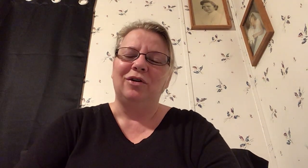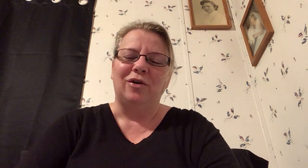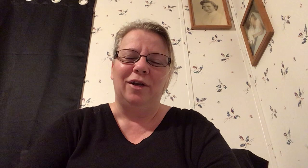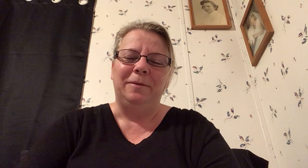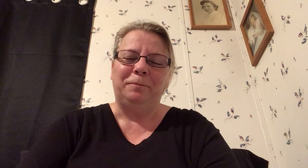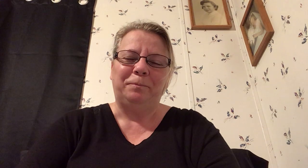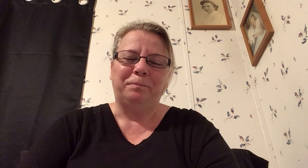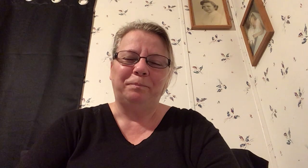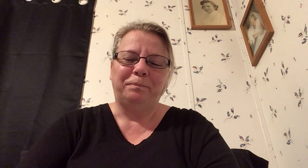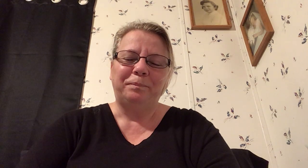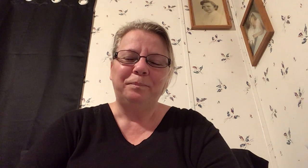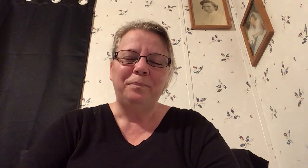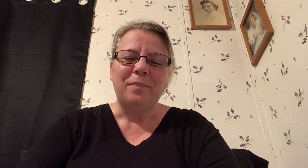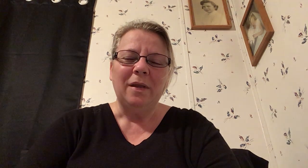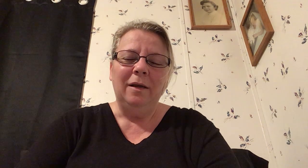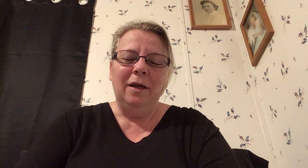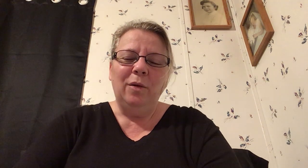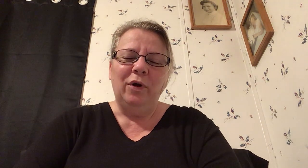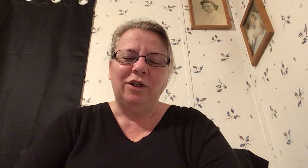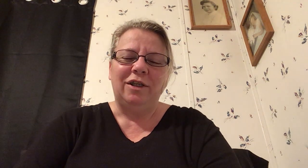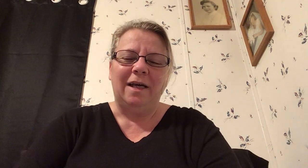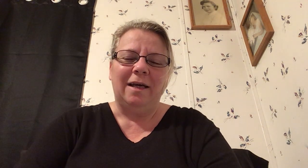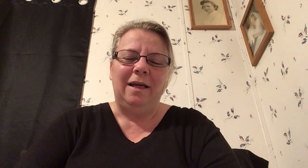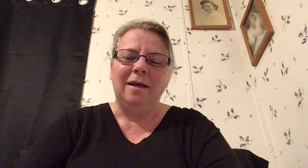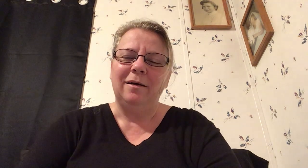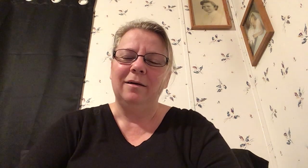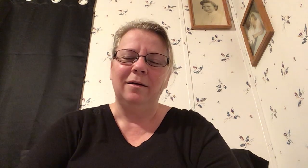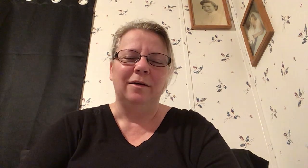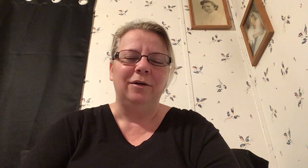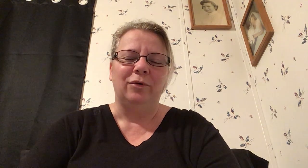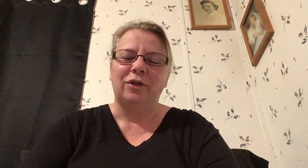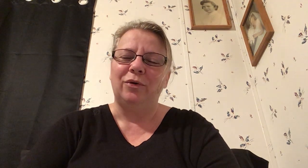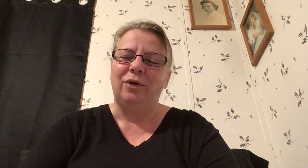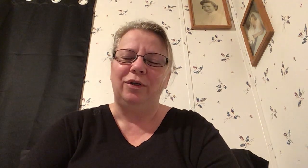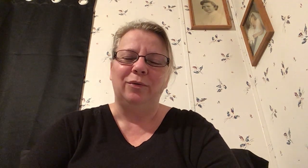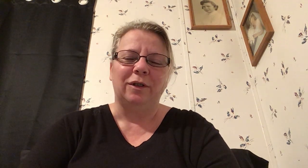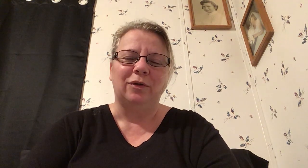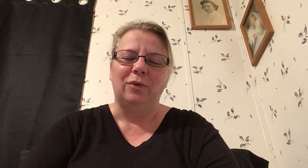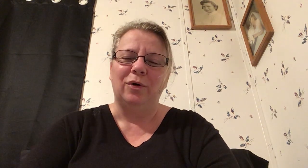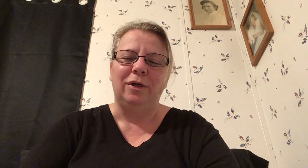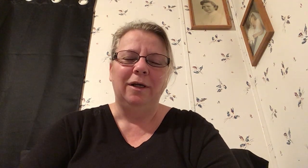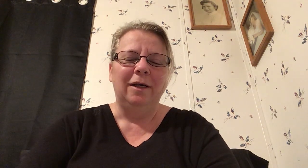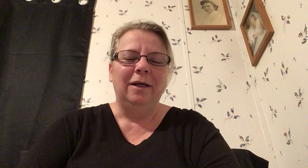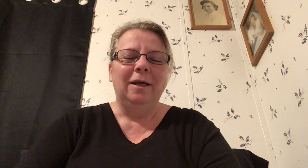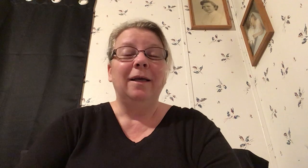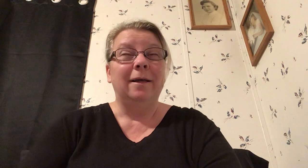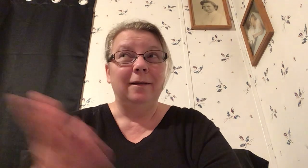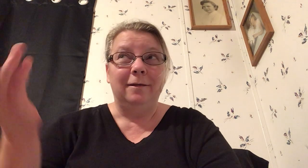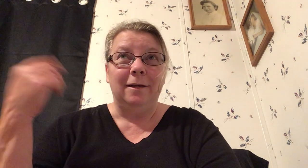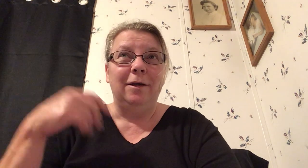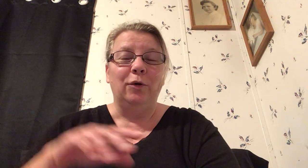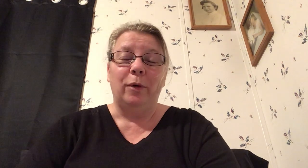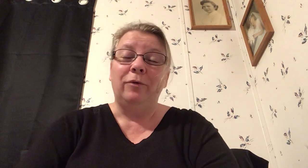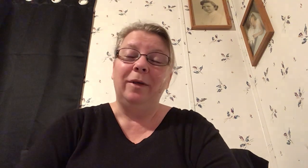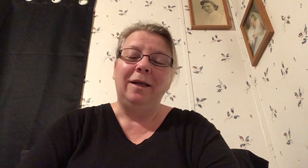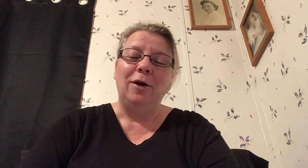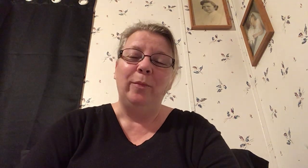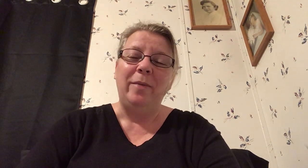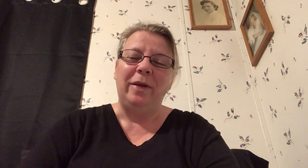started precious daddy oh you are so good to us lord and see you're probably gonna hear beeping